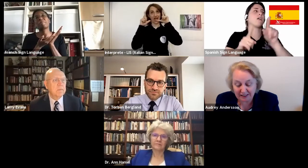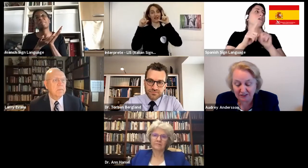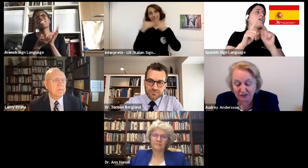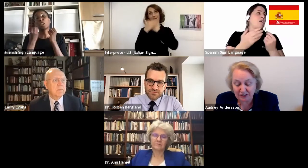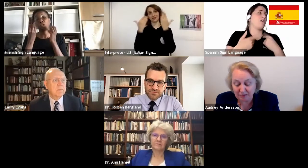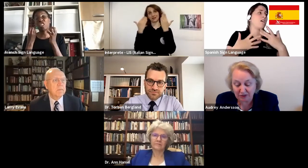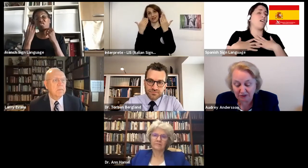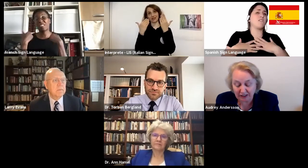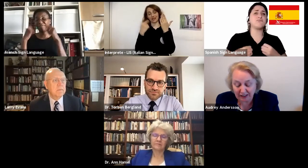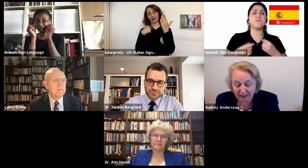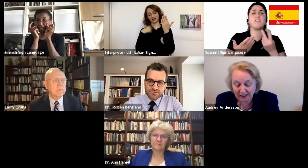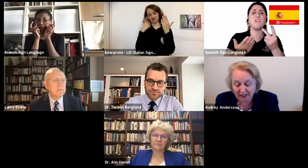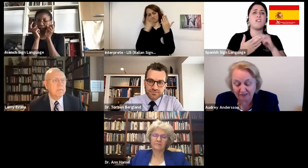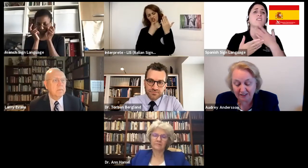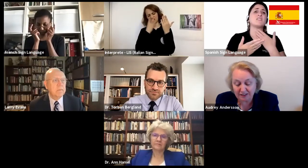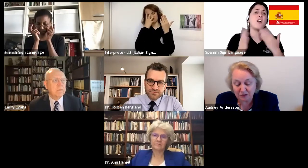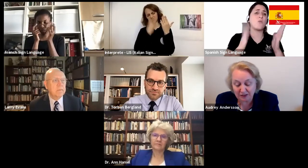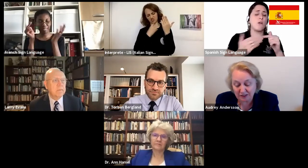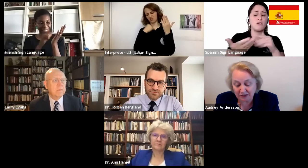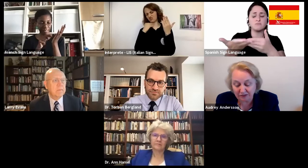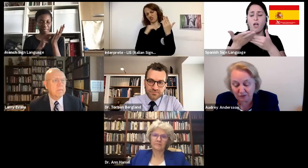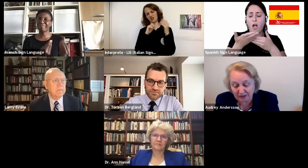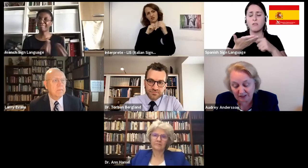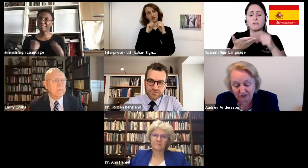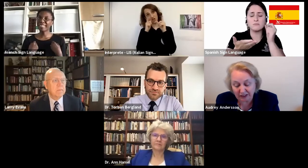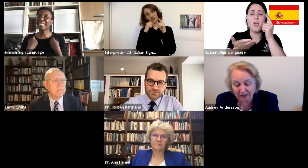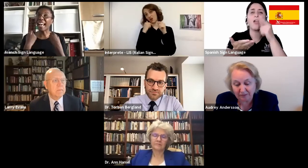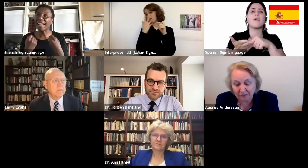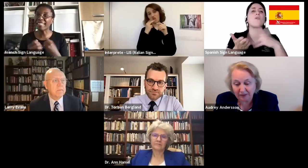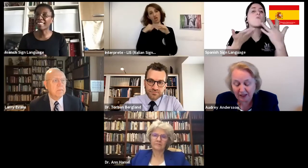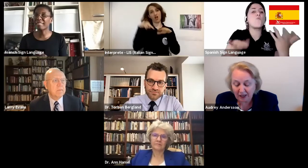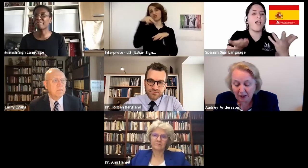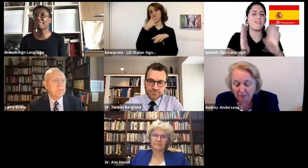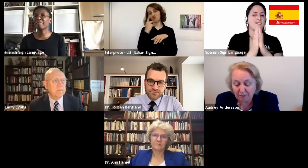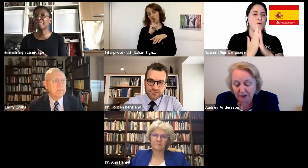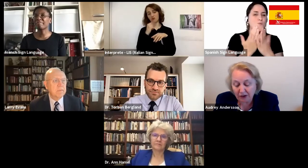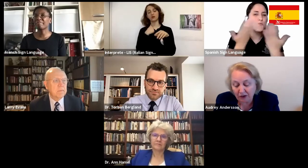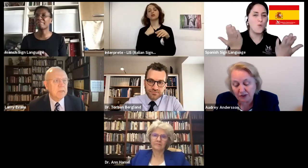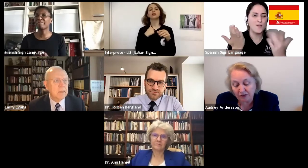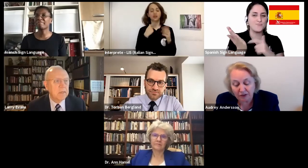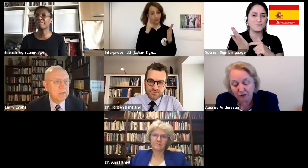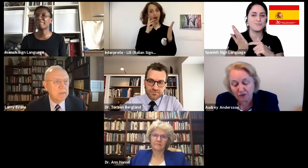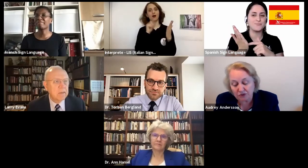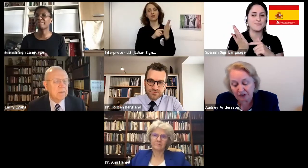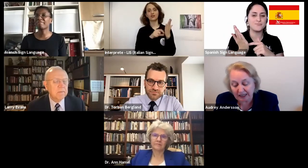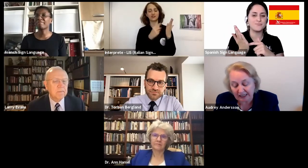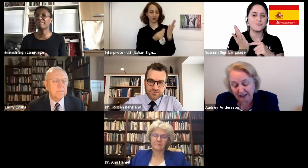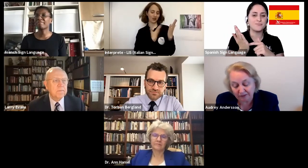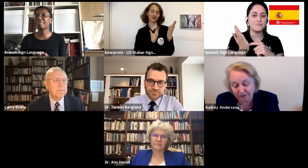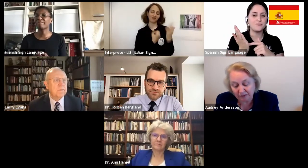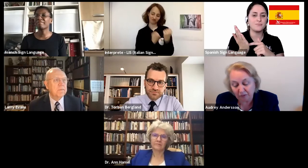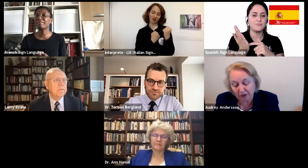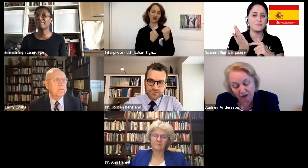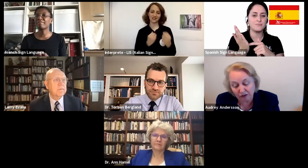Lamentations chapter three and verses 22 and 23. Because of the Lord's great